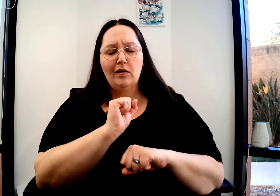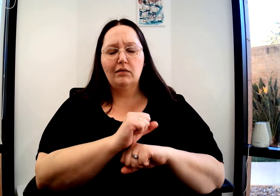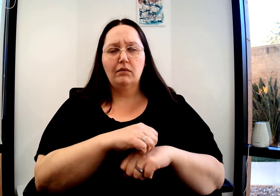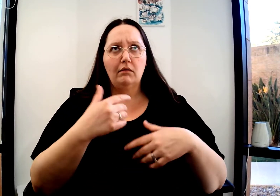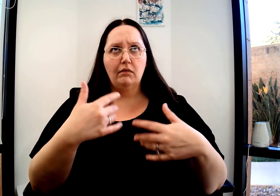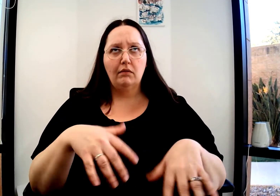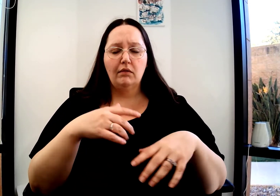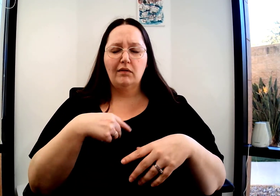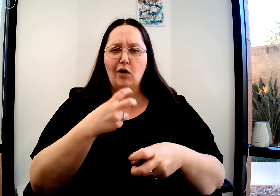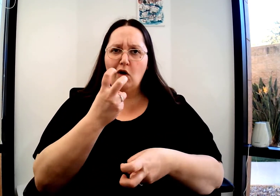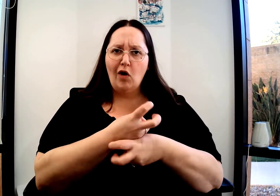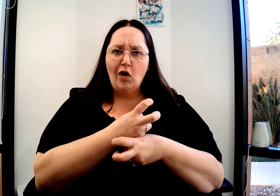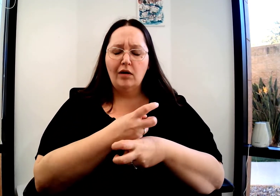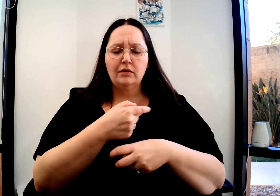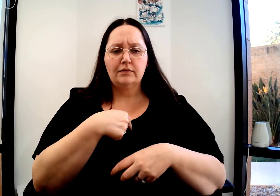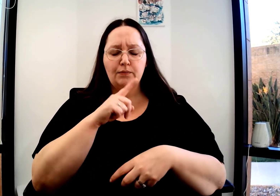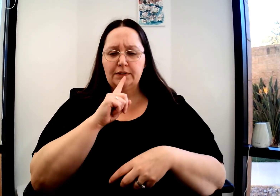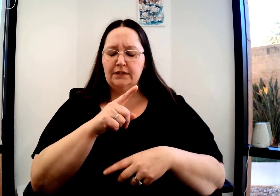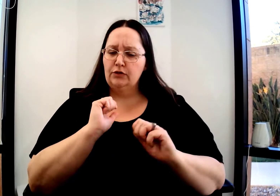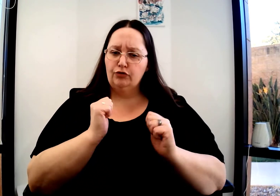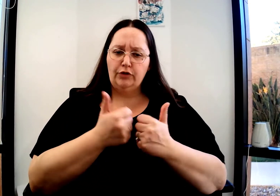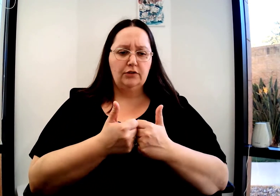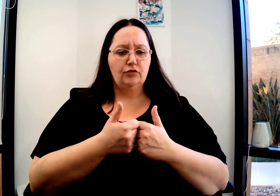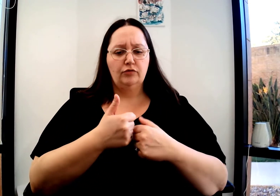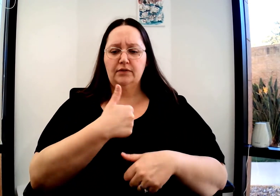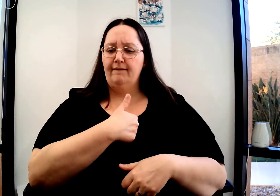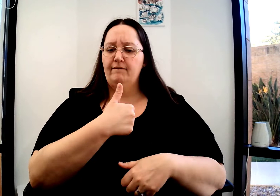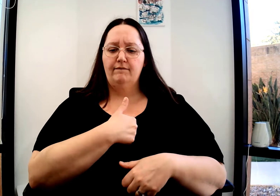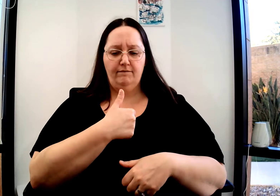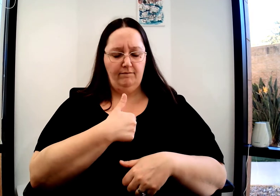this homework is very challenging. I need to challenge myself.